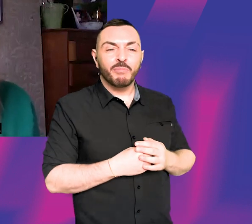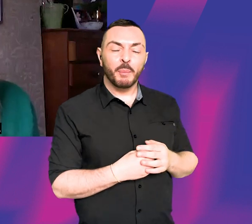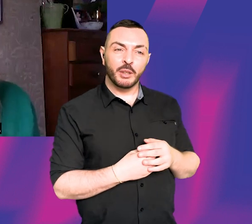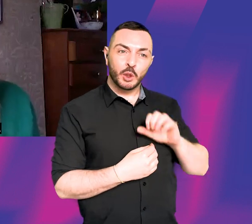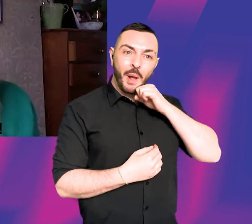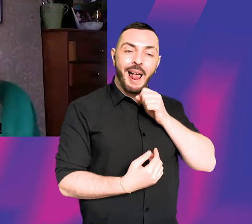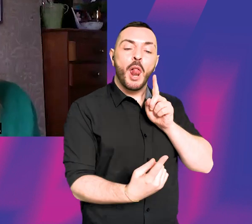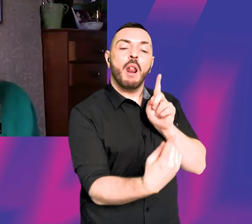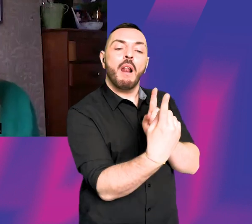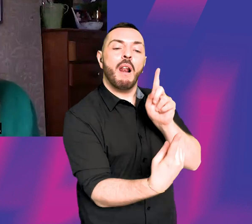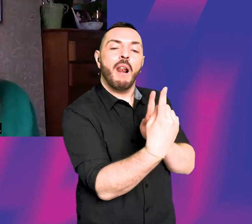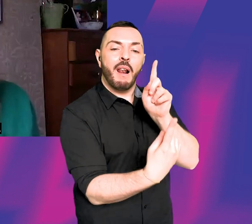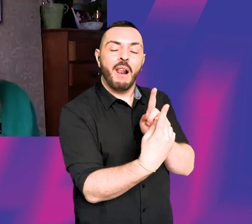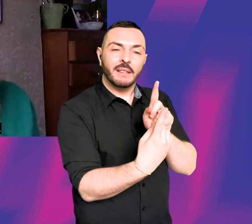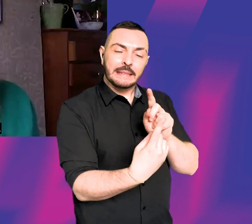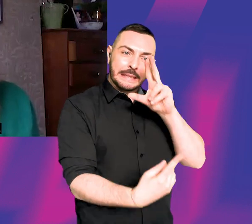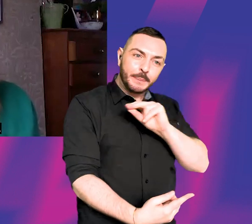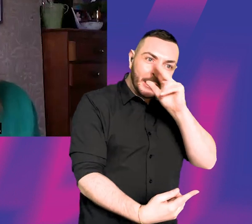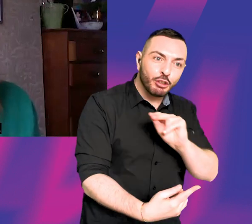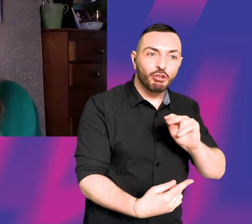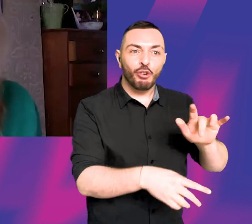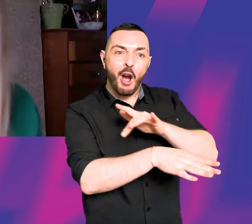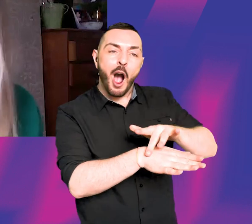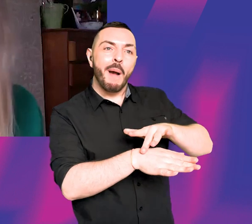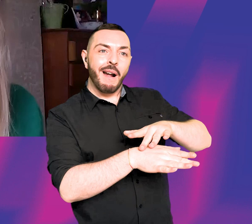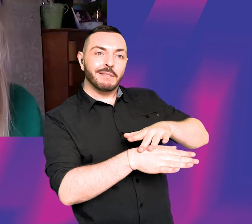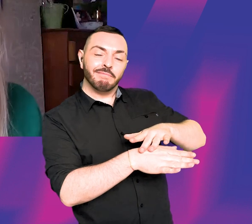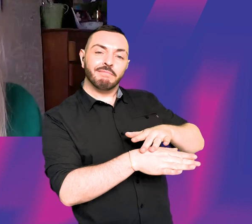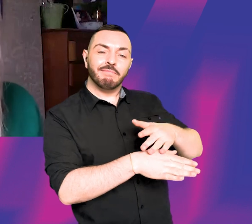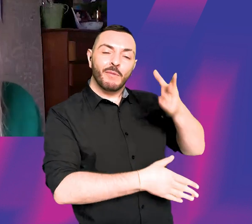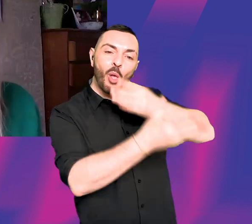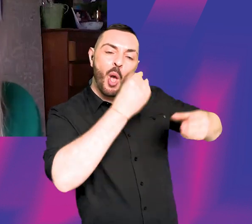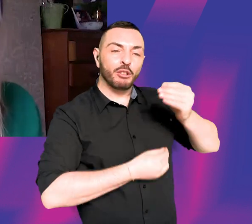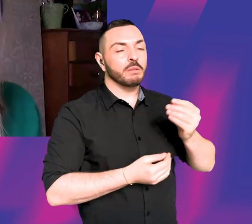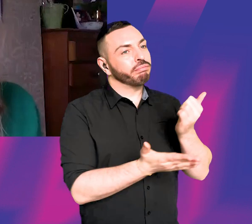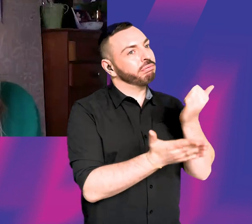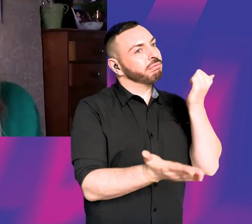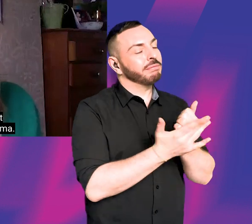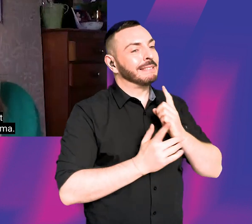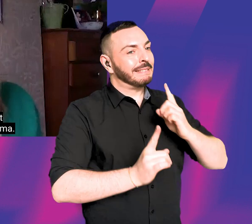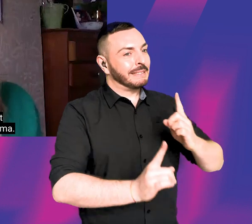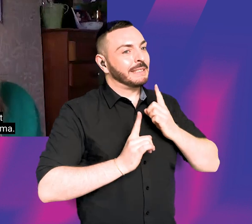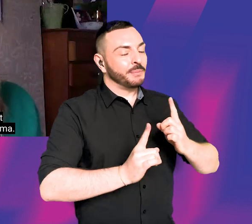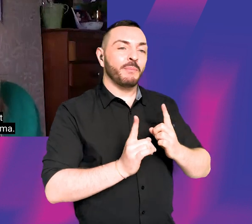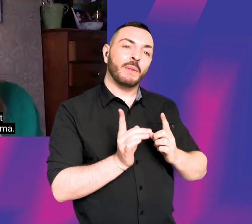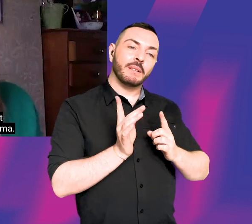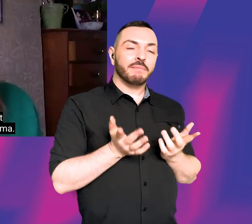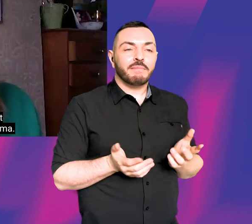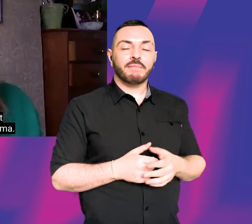-one drama, speech and drama lessons, and she was amazing. She was called Mrs McEwen,